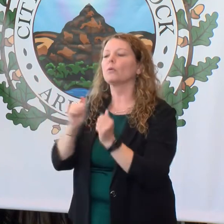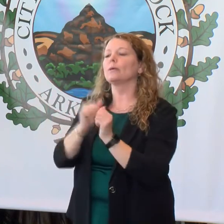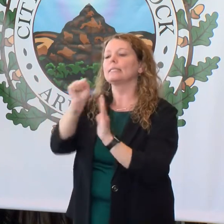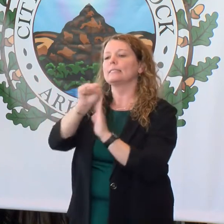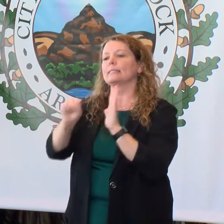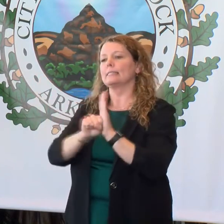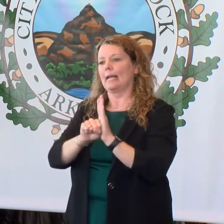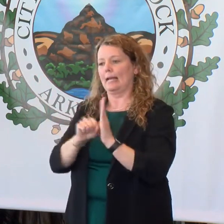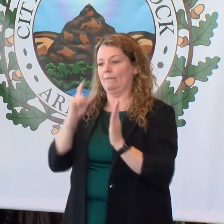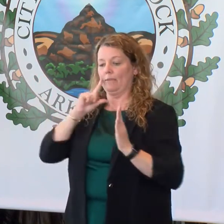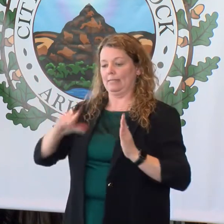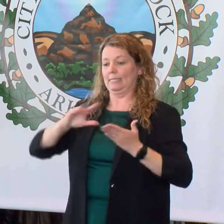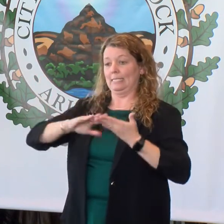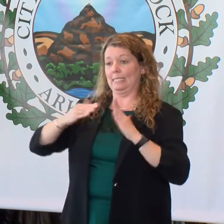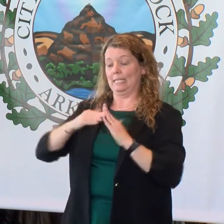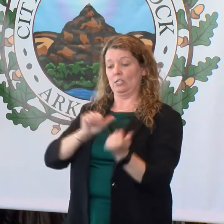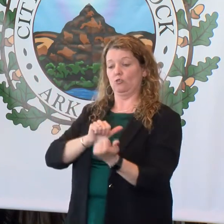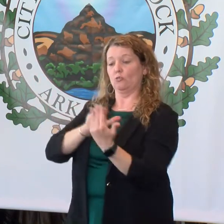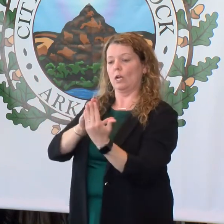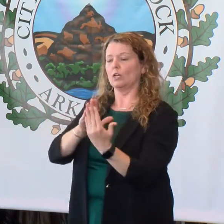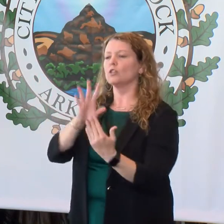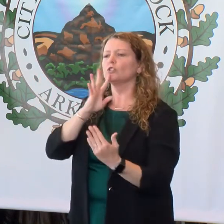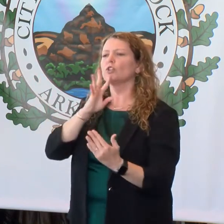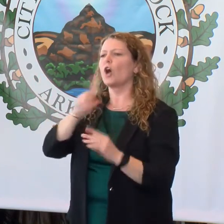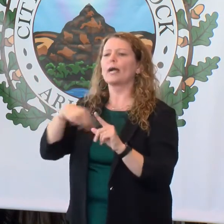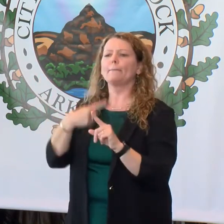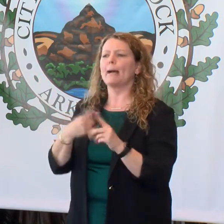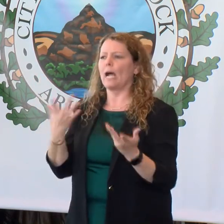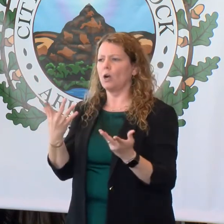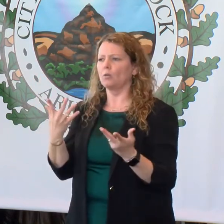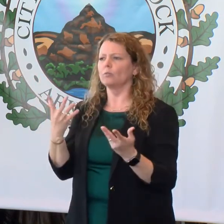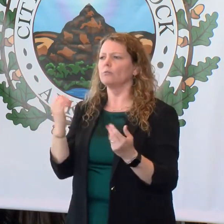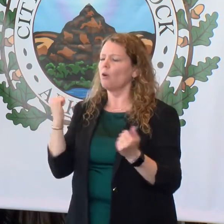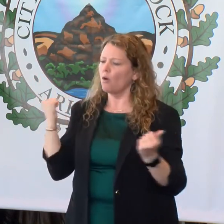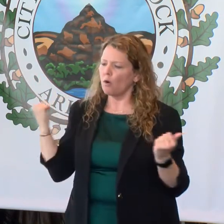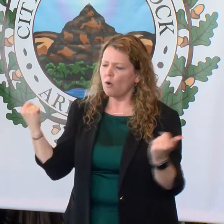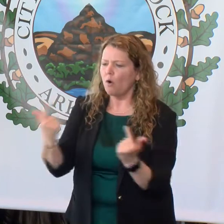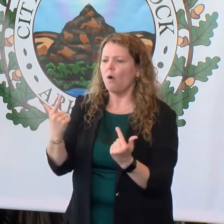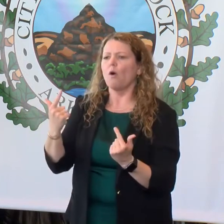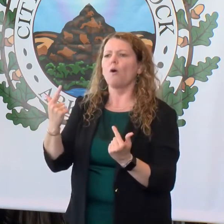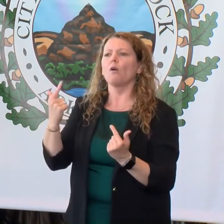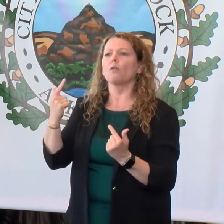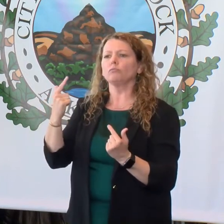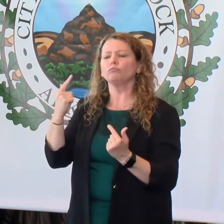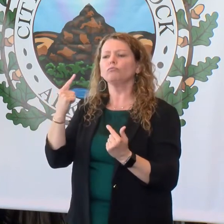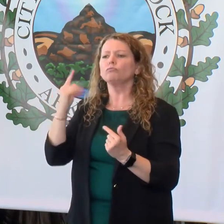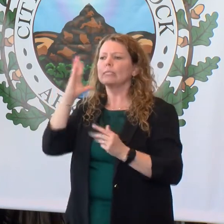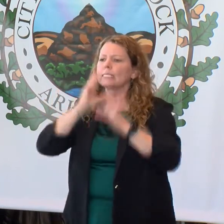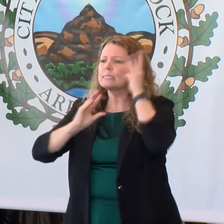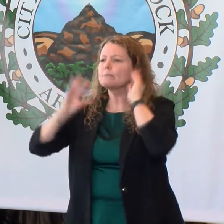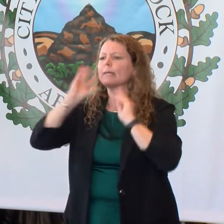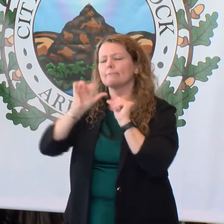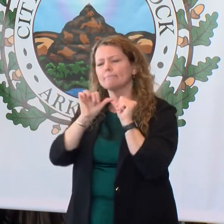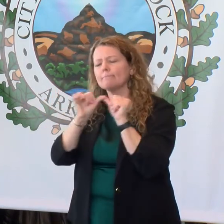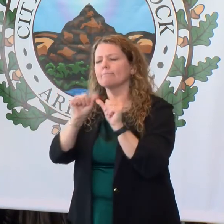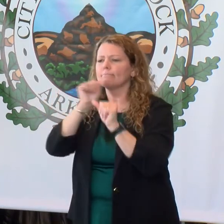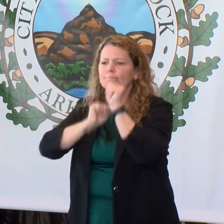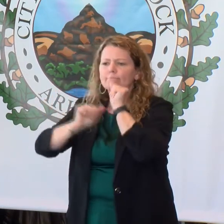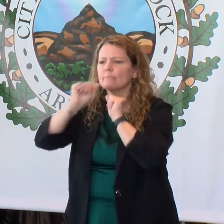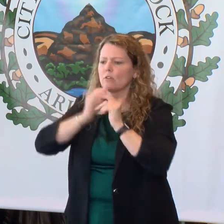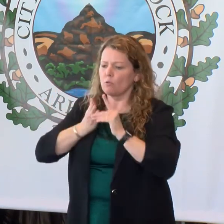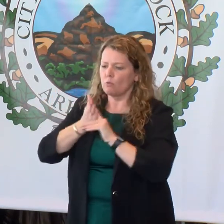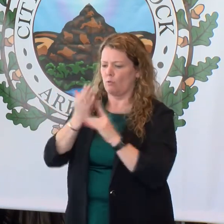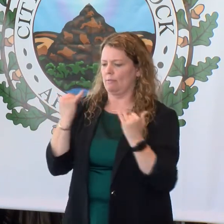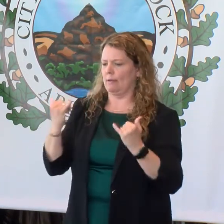of the City address, we talked about rebuilding the Rock, what we've all experienced as we have pursued and persevered and pushed through the